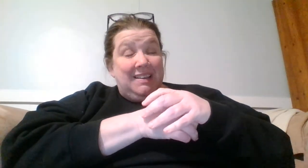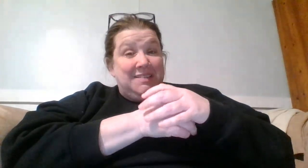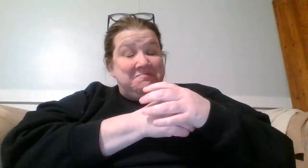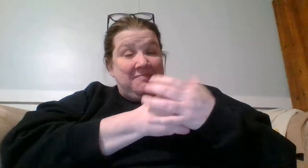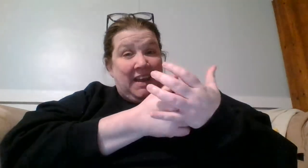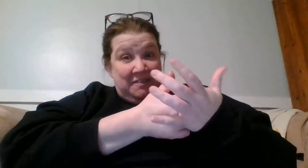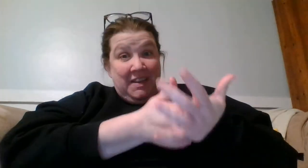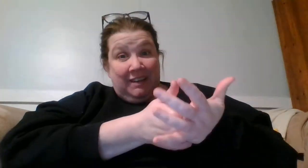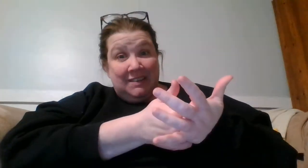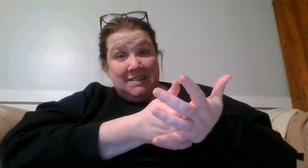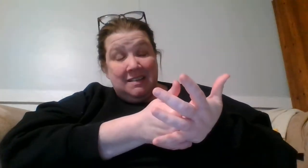I failed